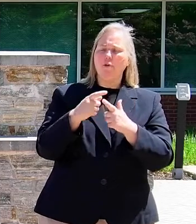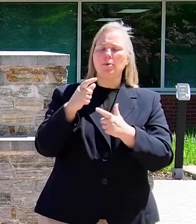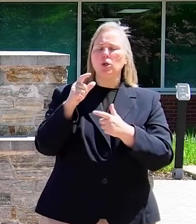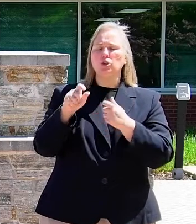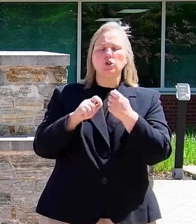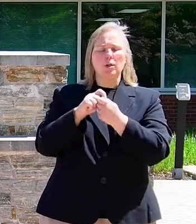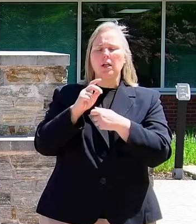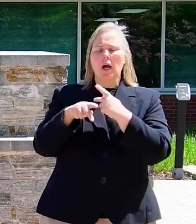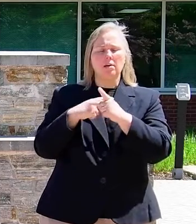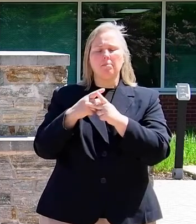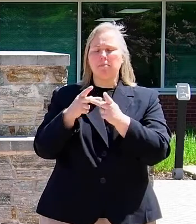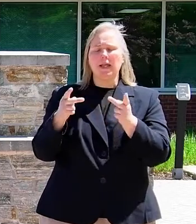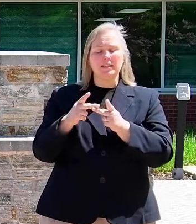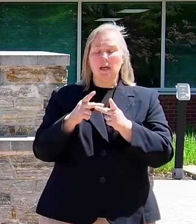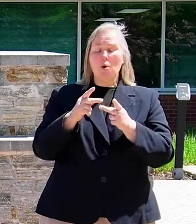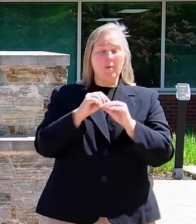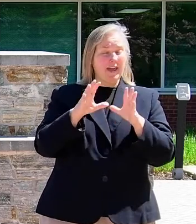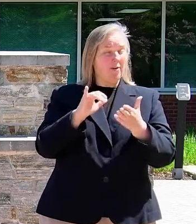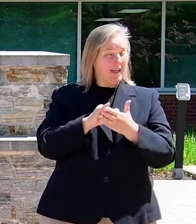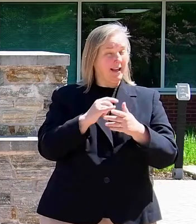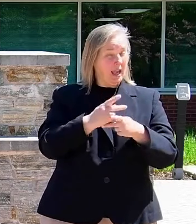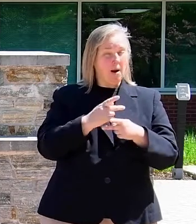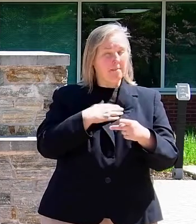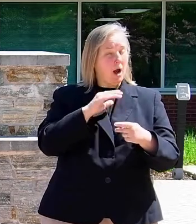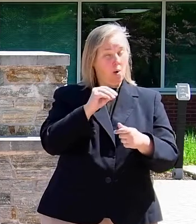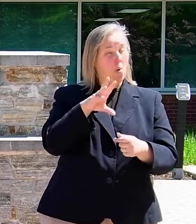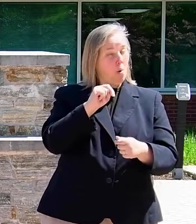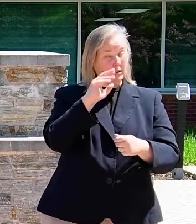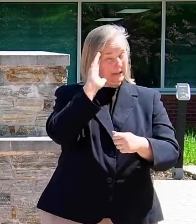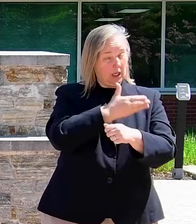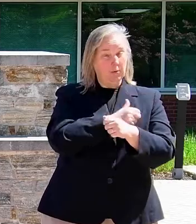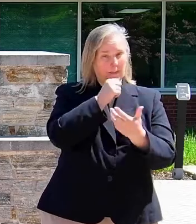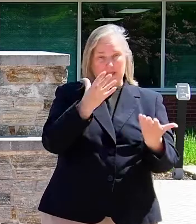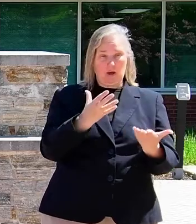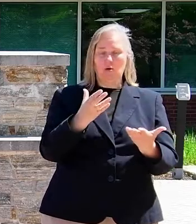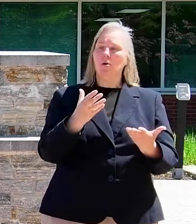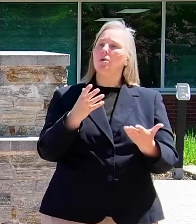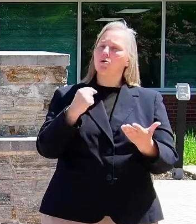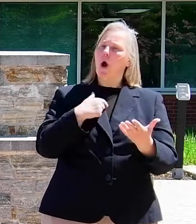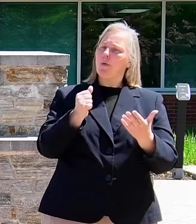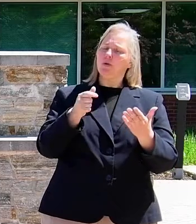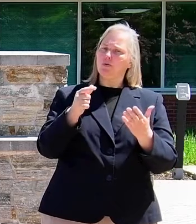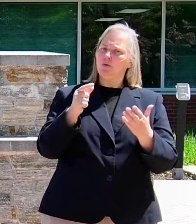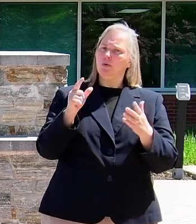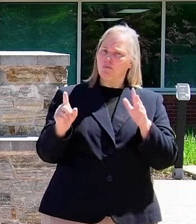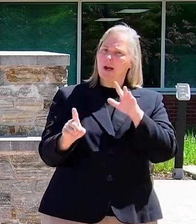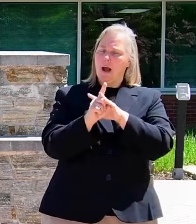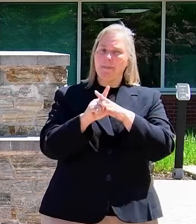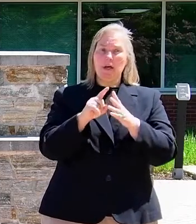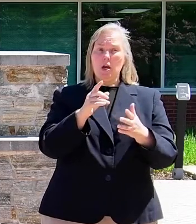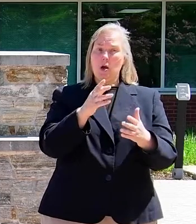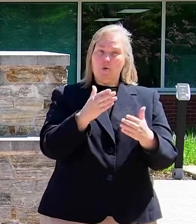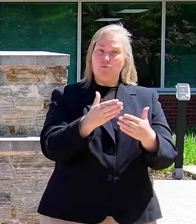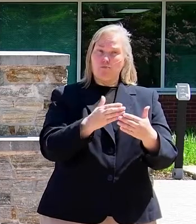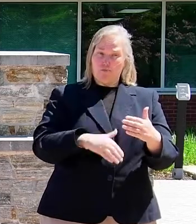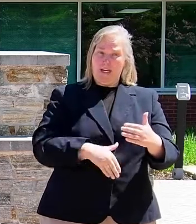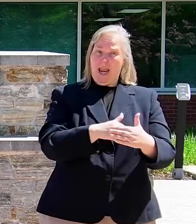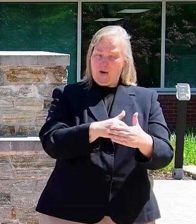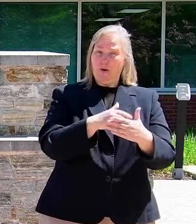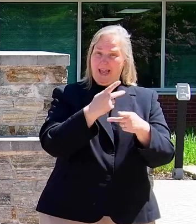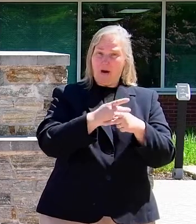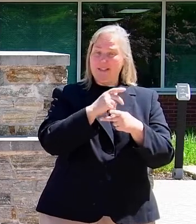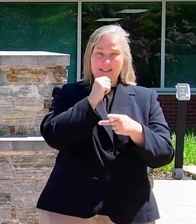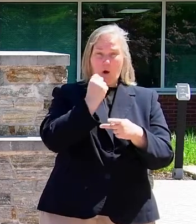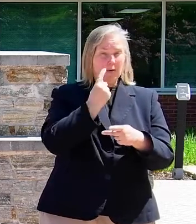my own son wouldn't be here. And I just want to bring to everyone's attention that prenatal care is not just for moms and babies, it's for the